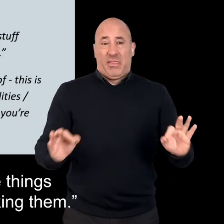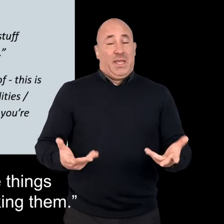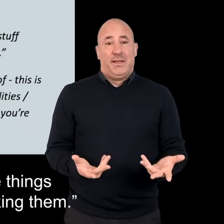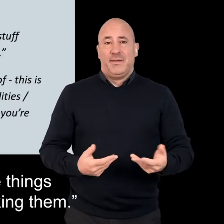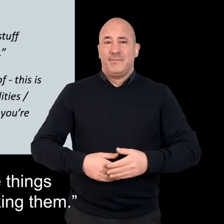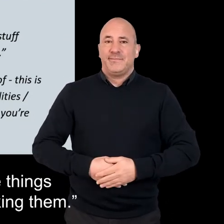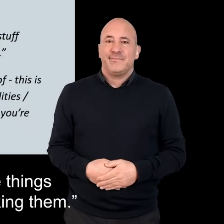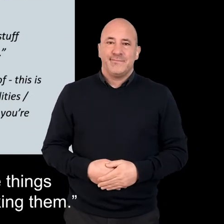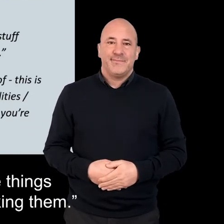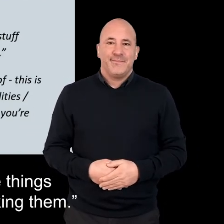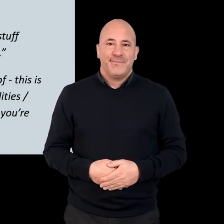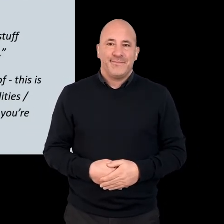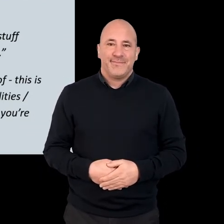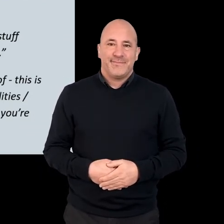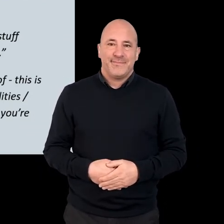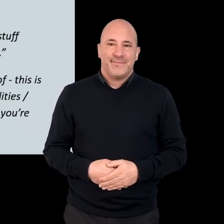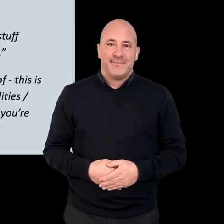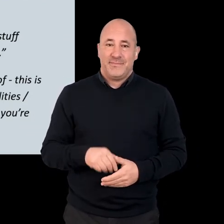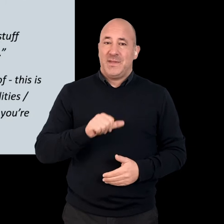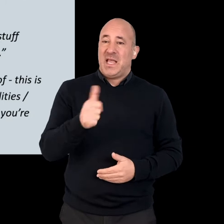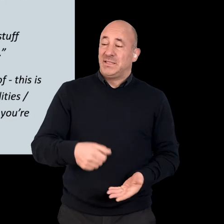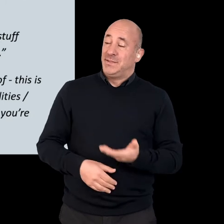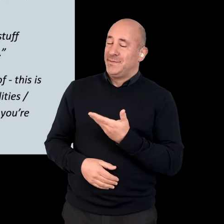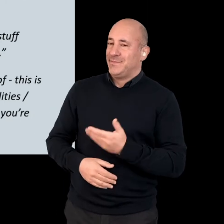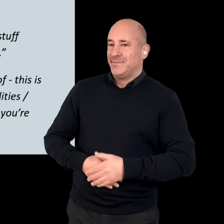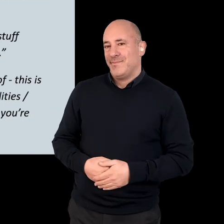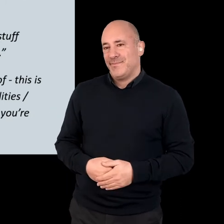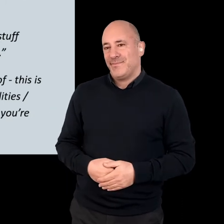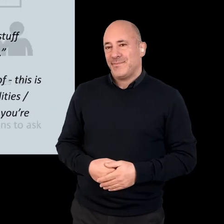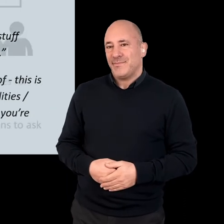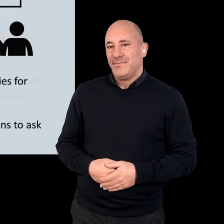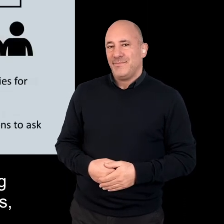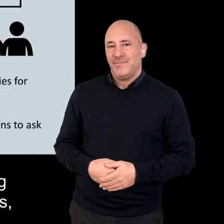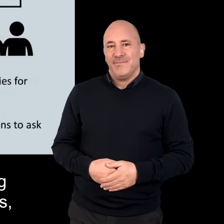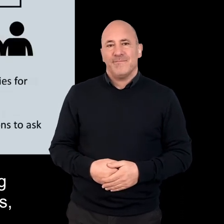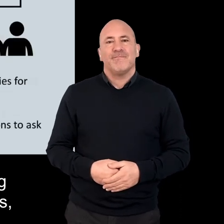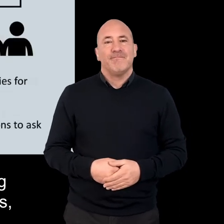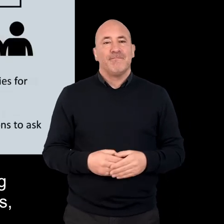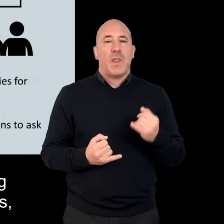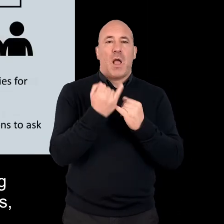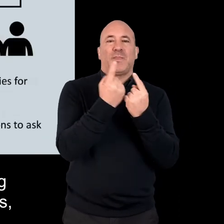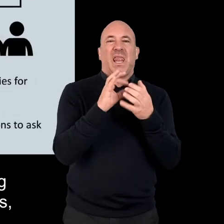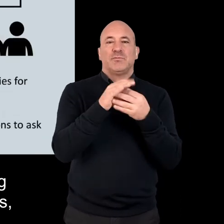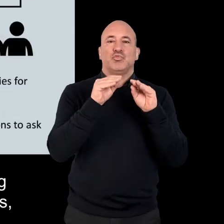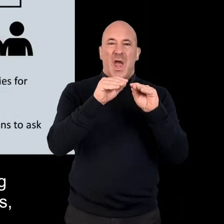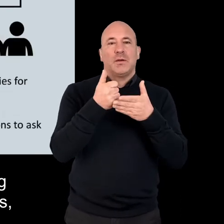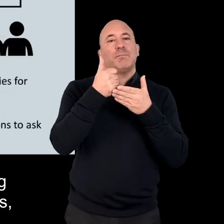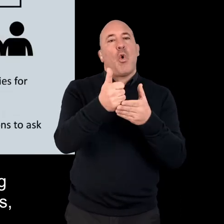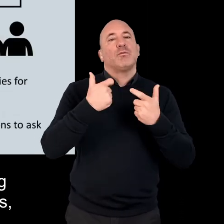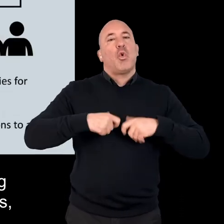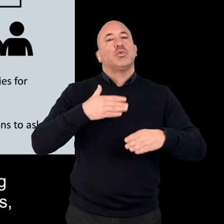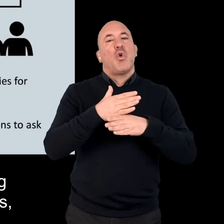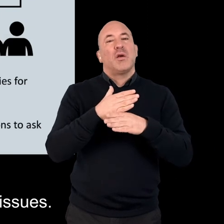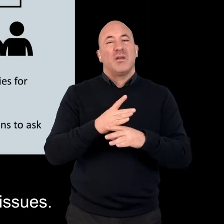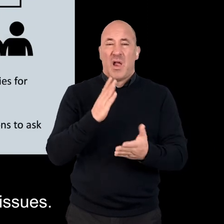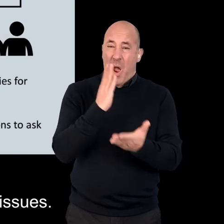consider when you're asking them. And the next slide, please. And the final point on training and support for